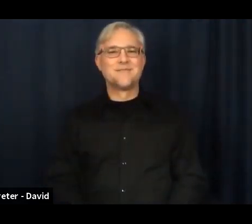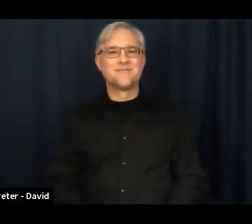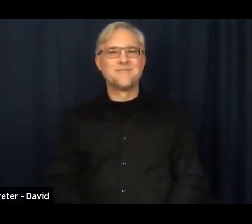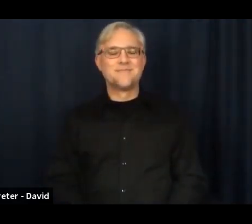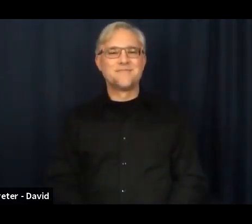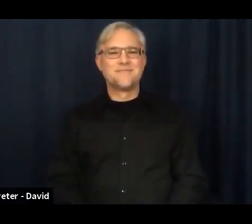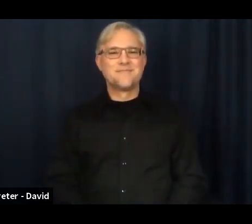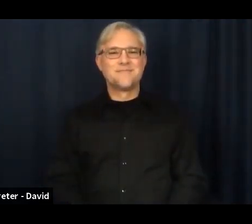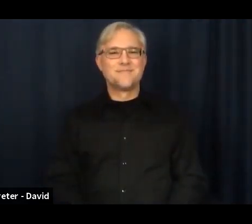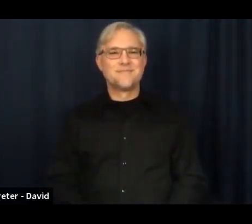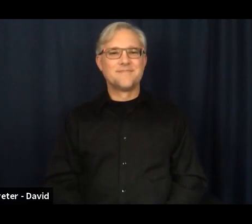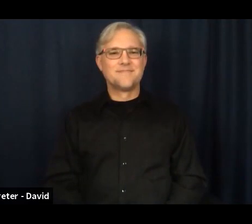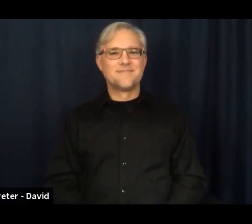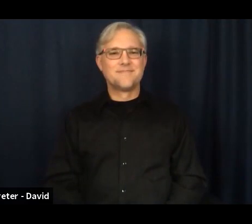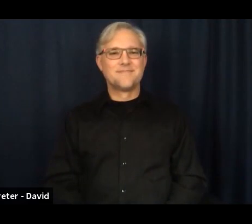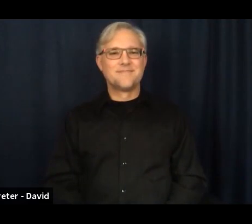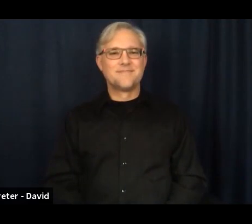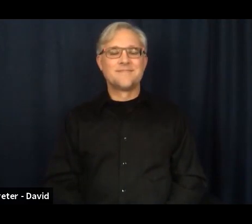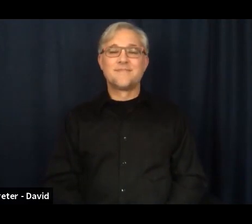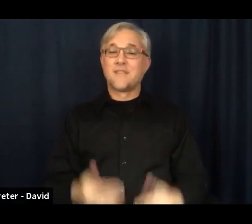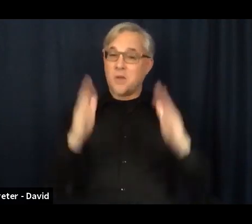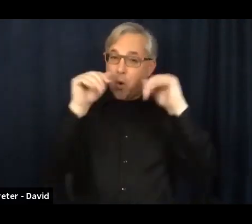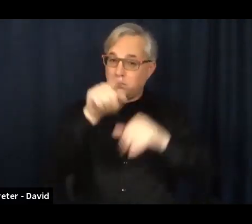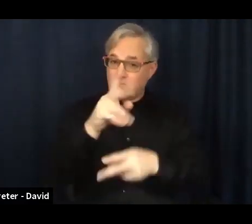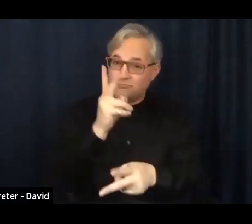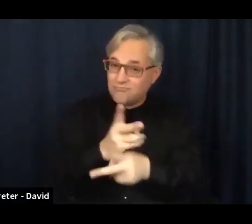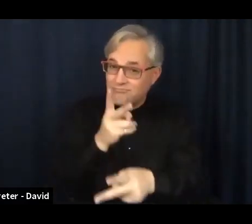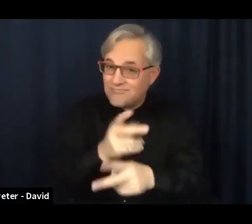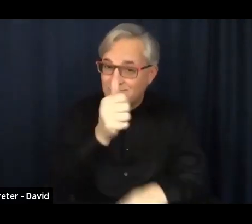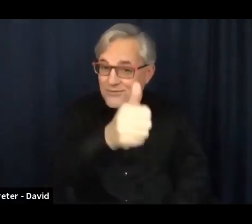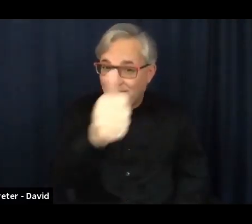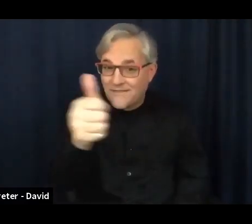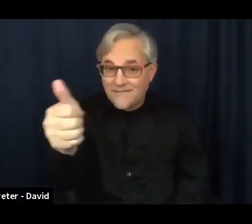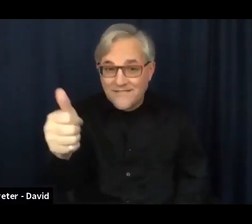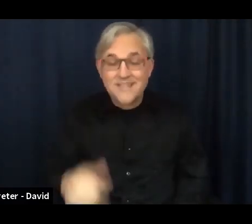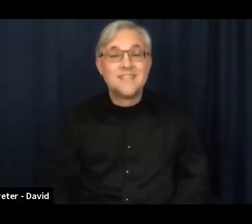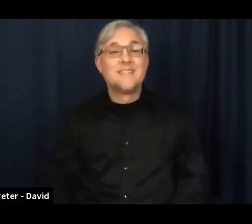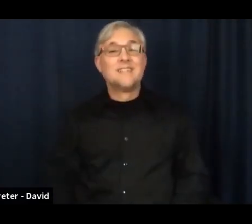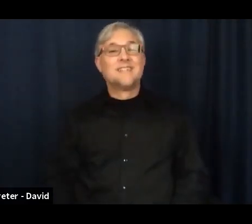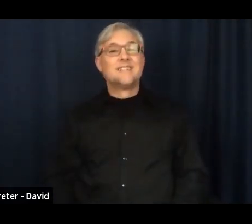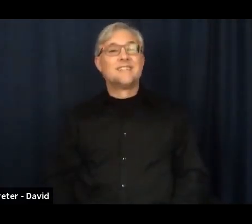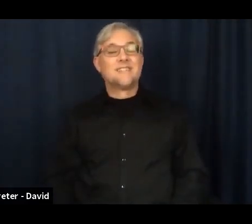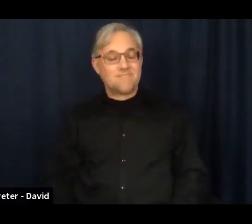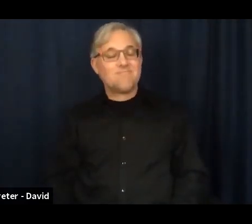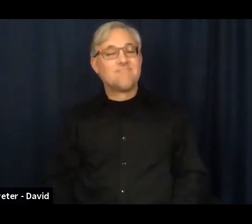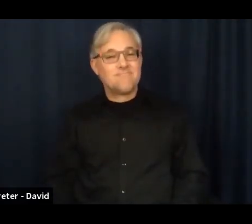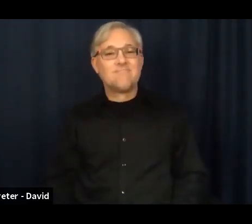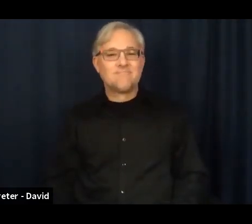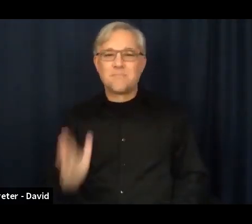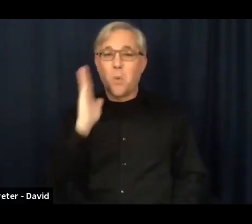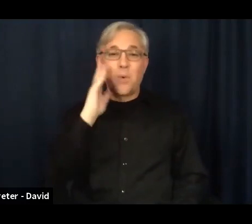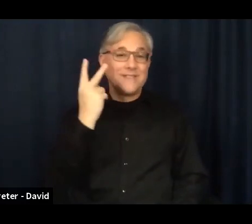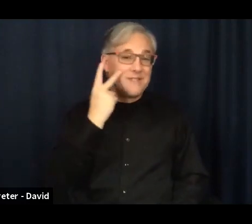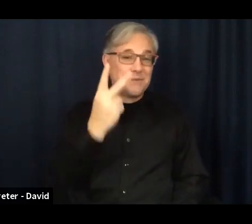So I hope you take care and I'll see you again soon.